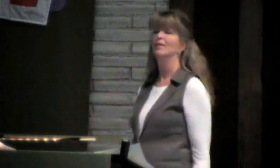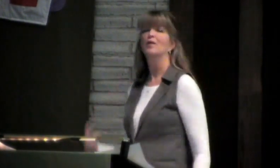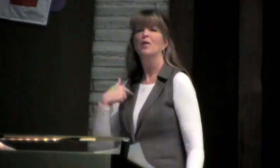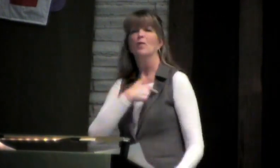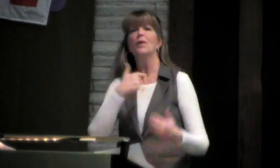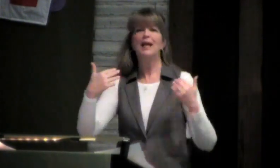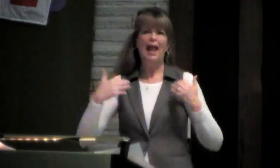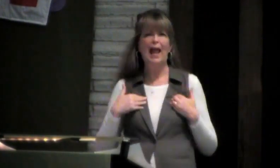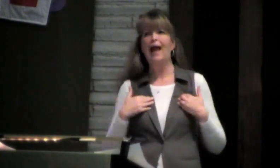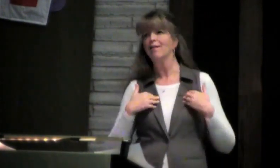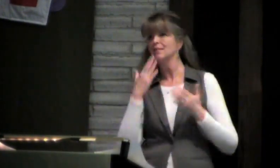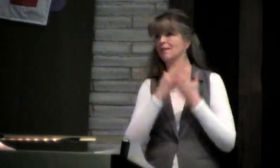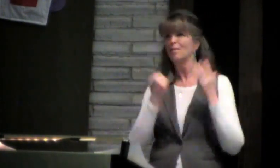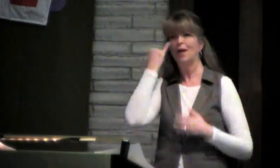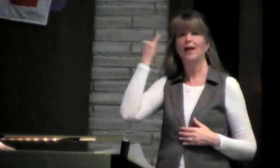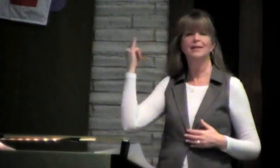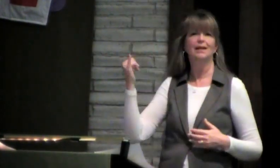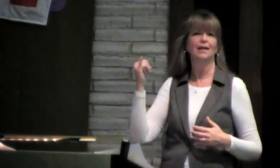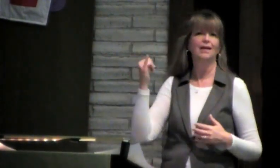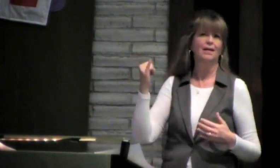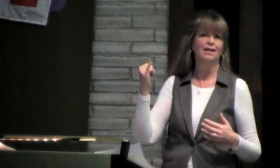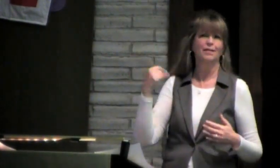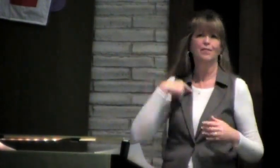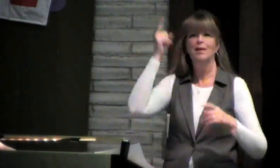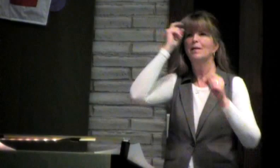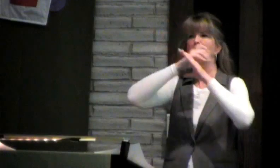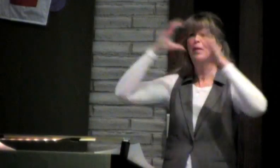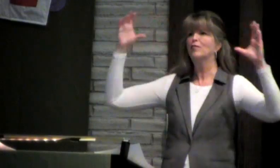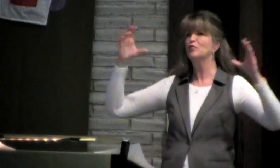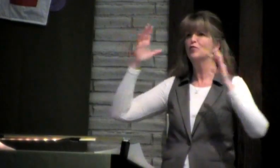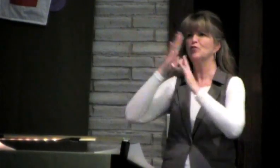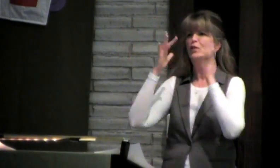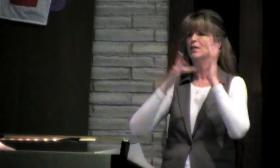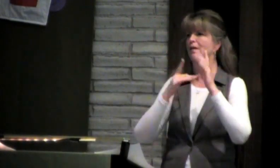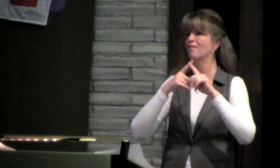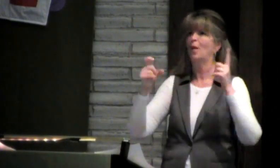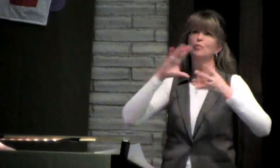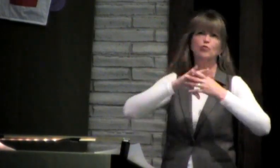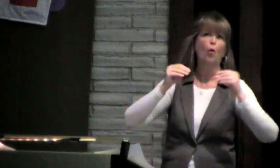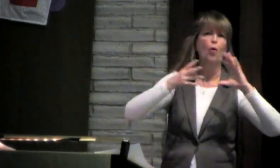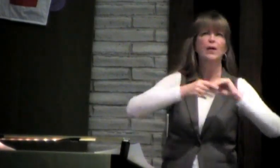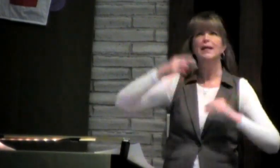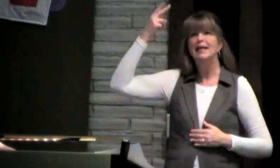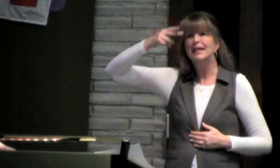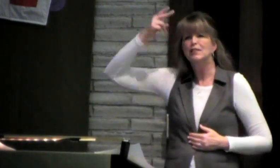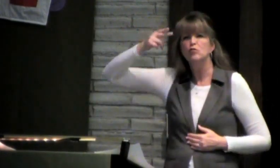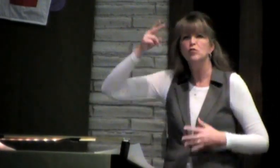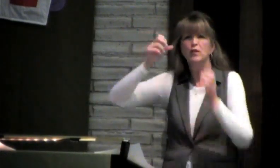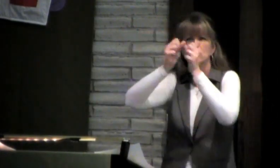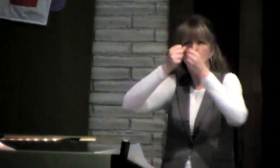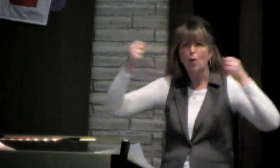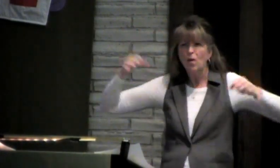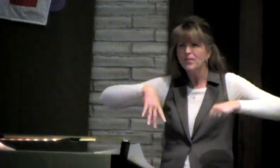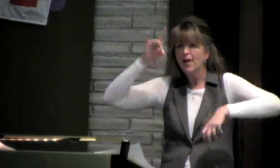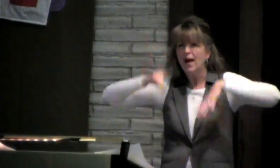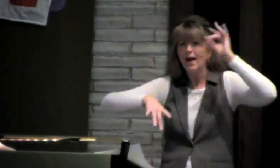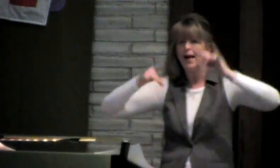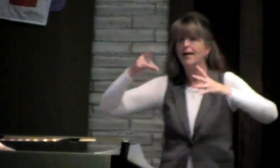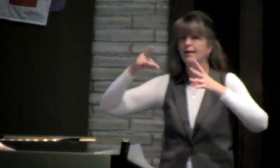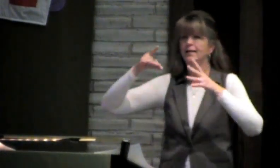tone, but, you know, we've got some ideas or some mental images of what Jesus looks like. We've historical stories